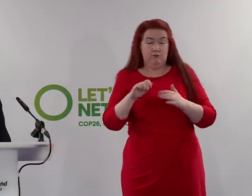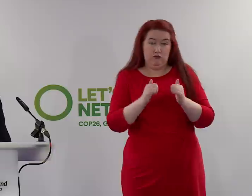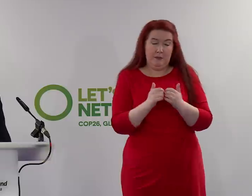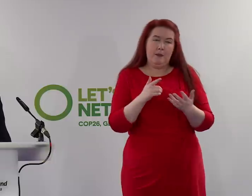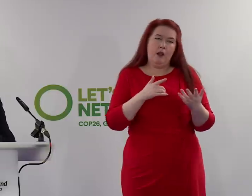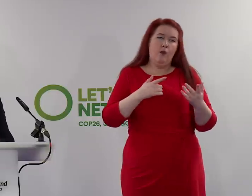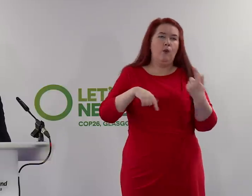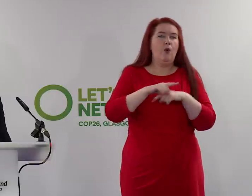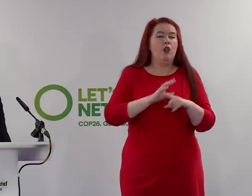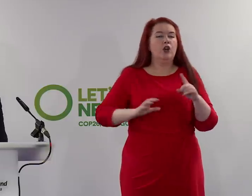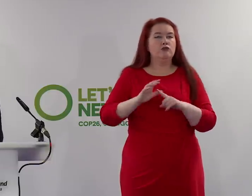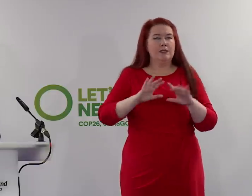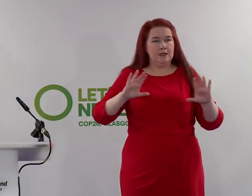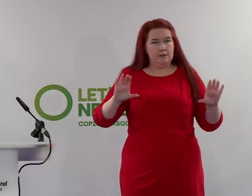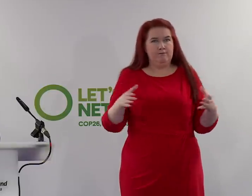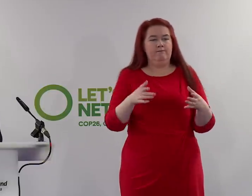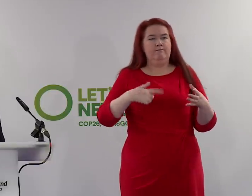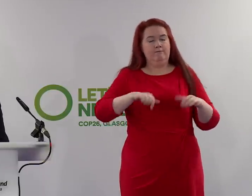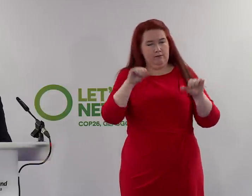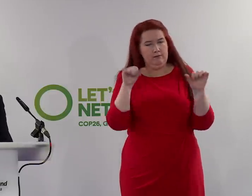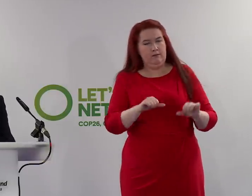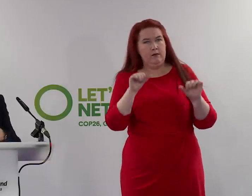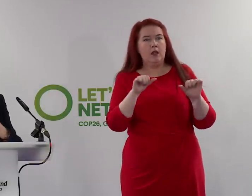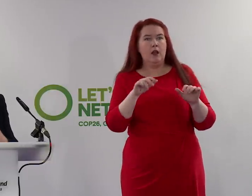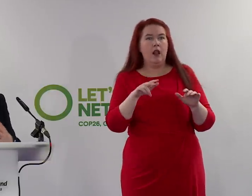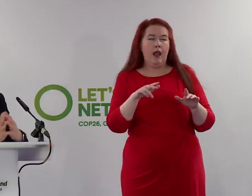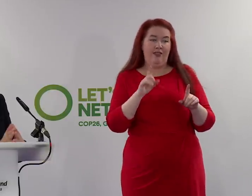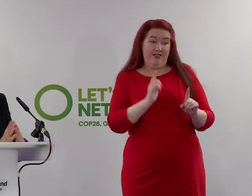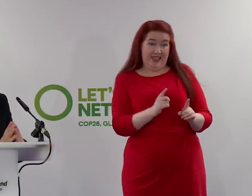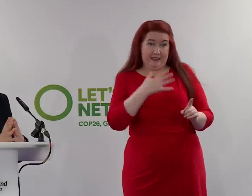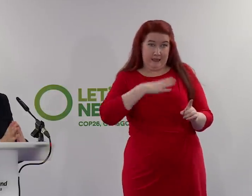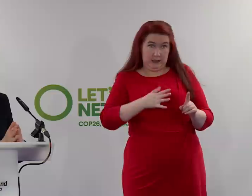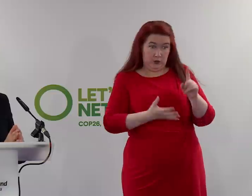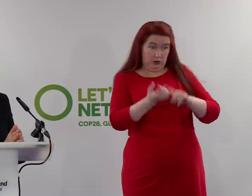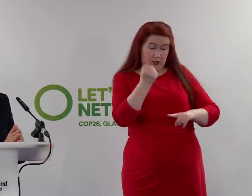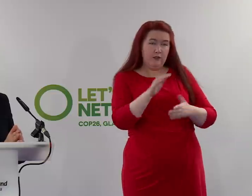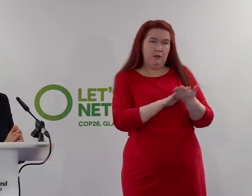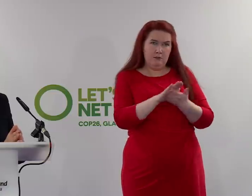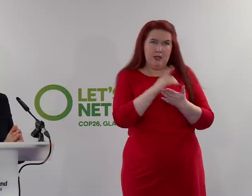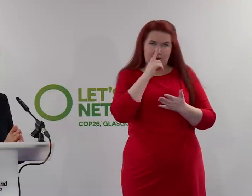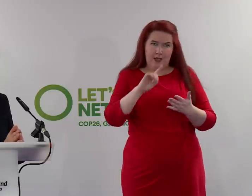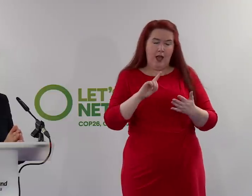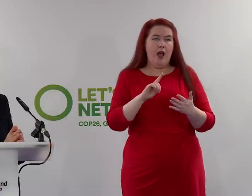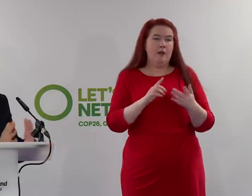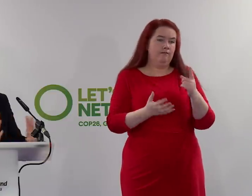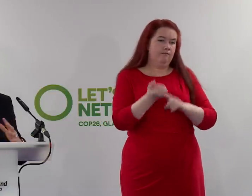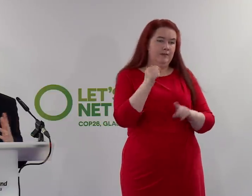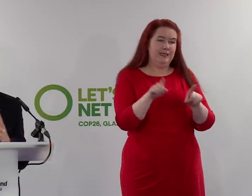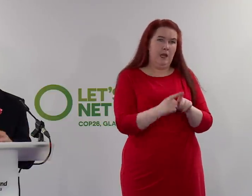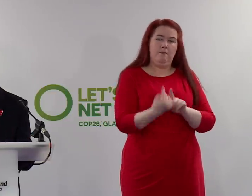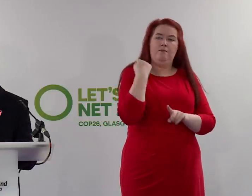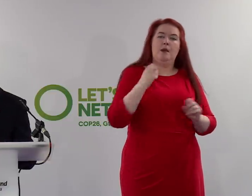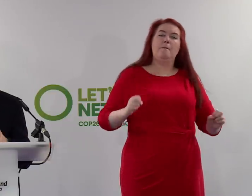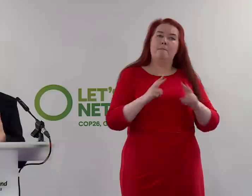together and endorse as the things that need to be done to deliver on the outcomes of the Paris treaty. And so I think